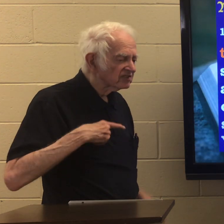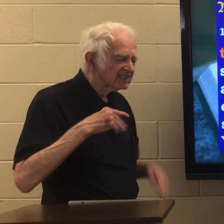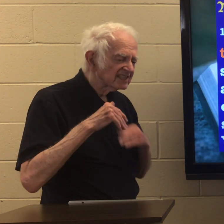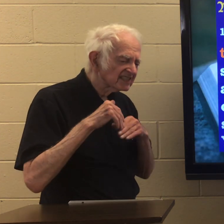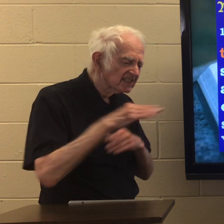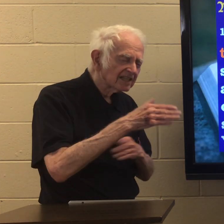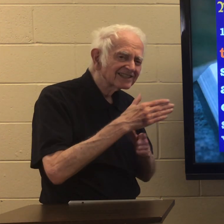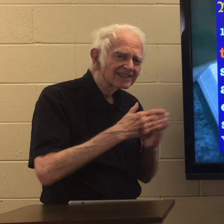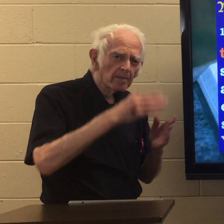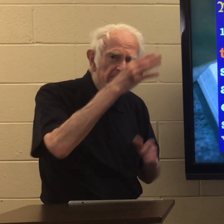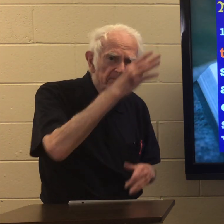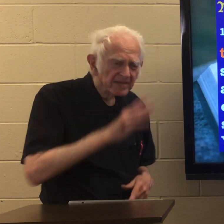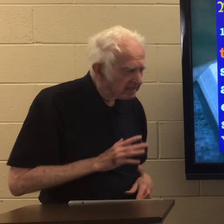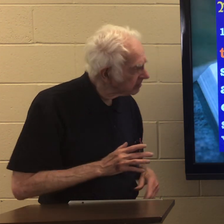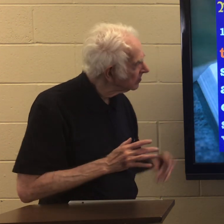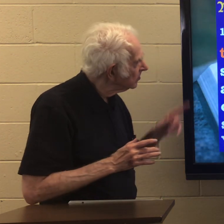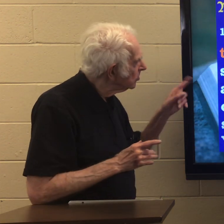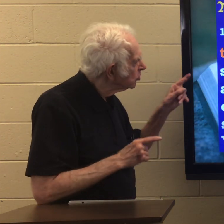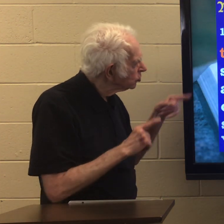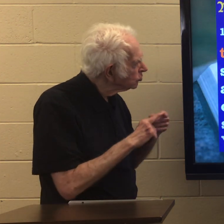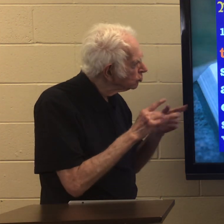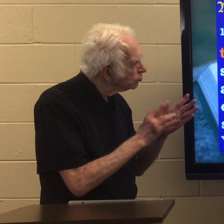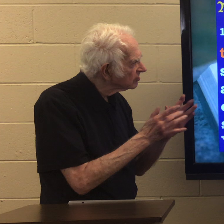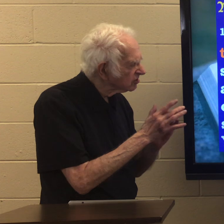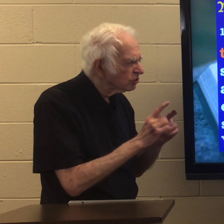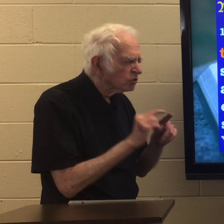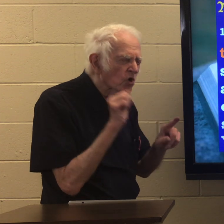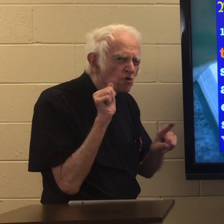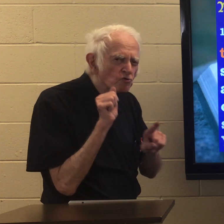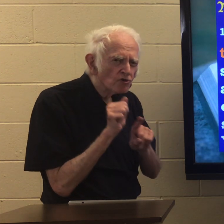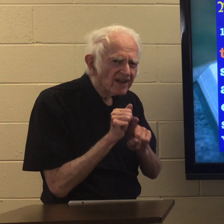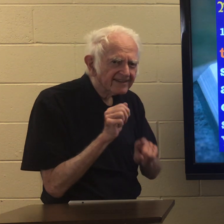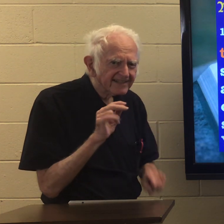The Pharisees sent some men to Jesus to trick him.